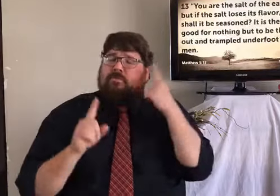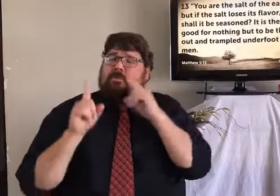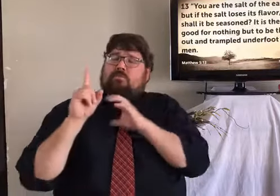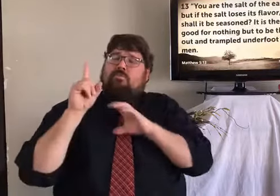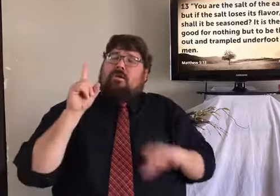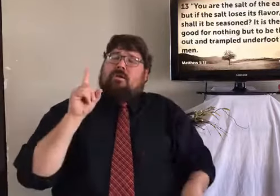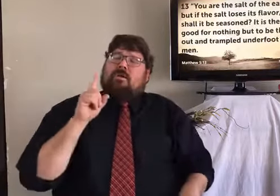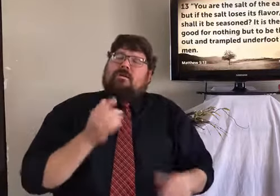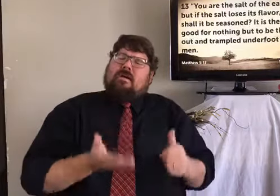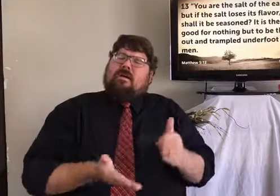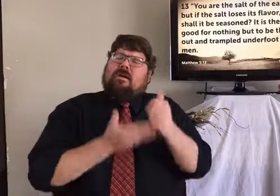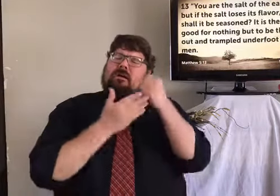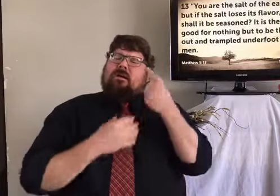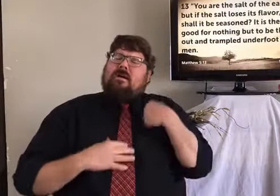and see if we are